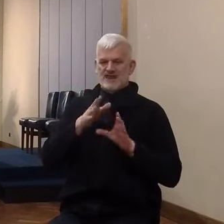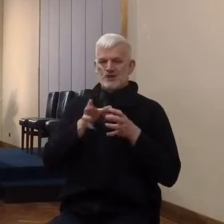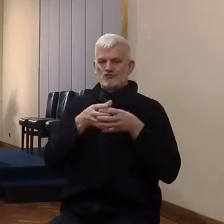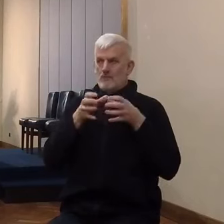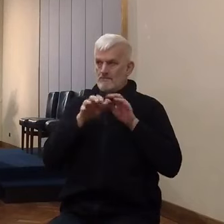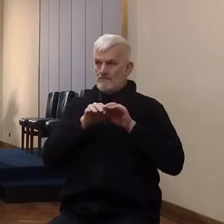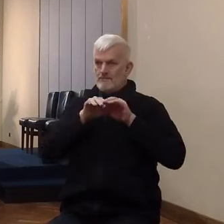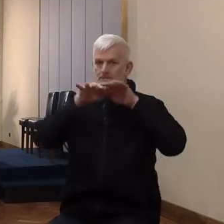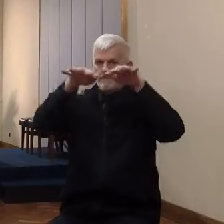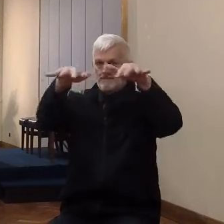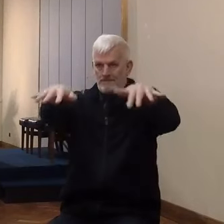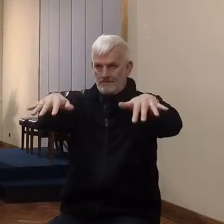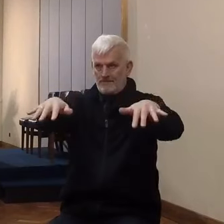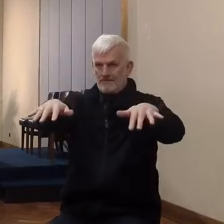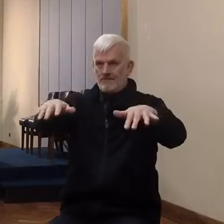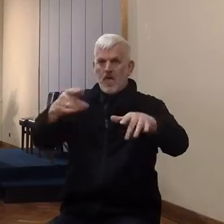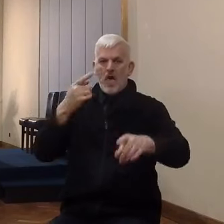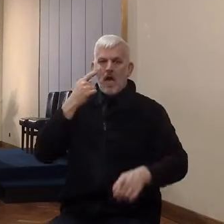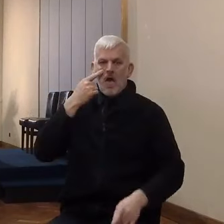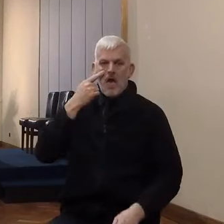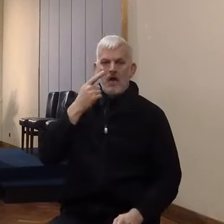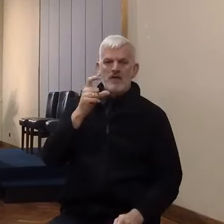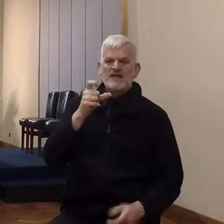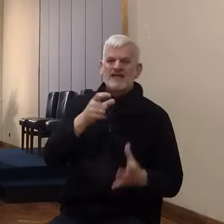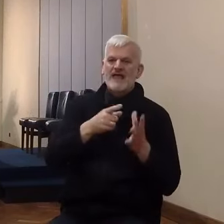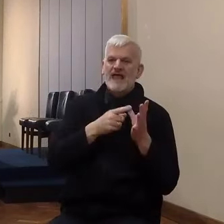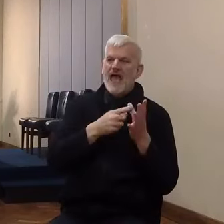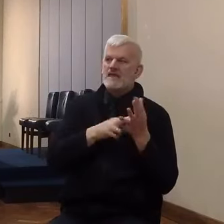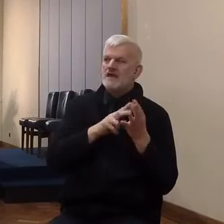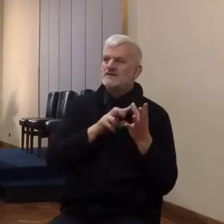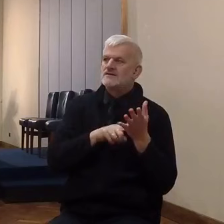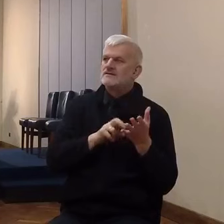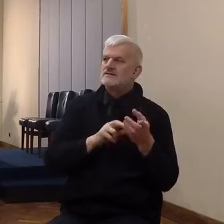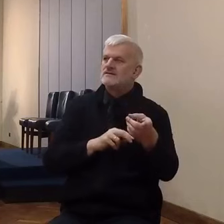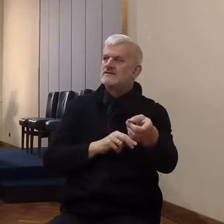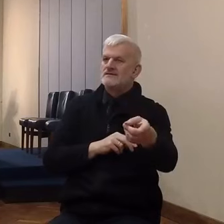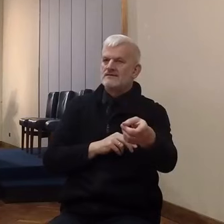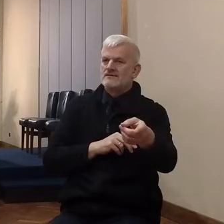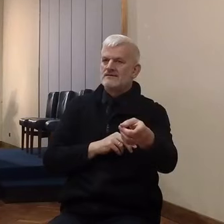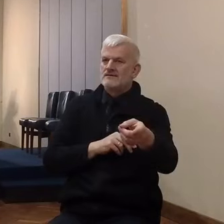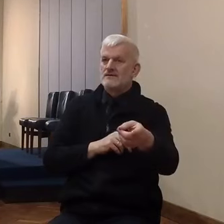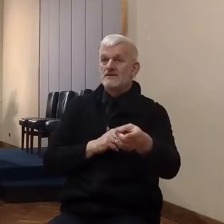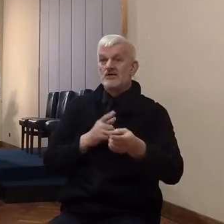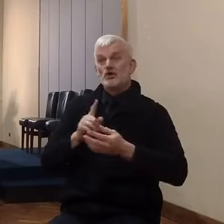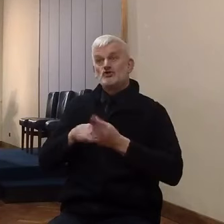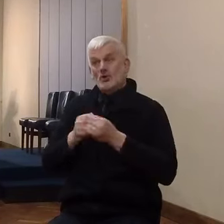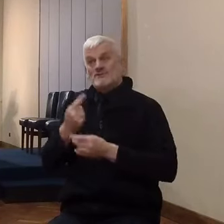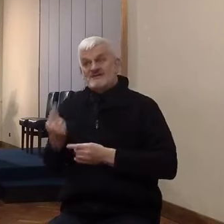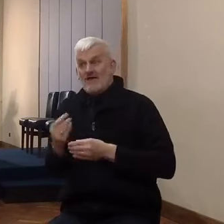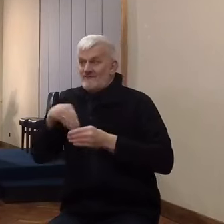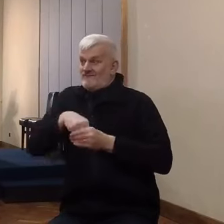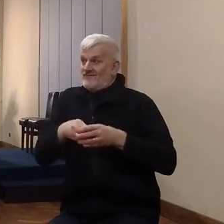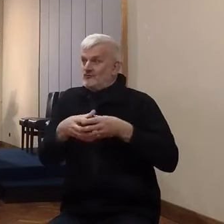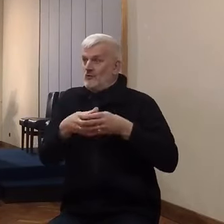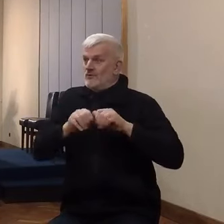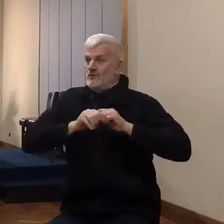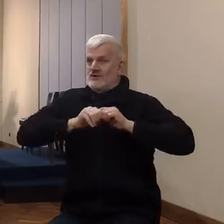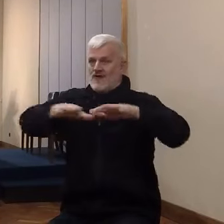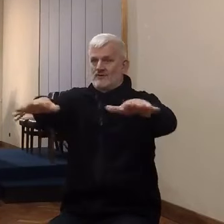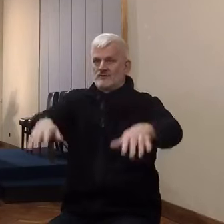land of Canaan. And that led to trouble, great trouble, because the attitude of the